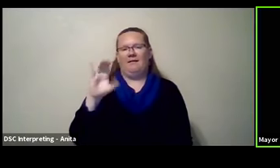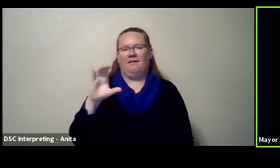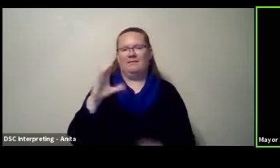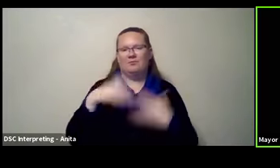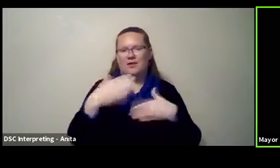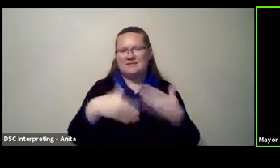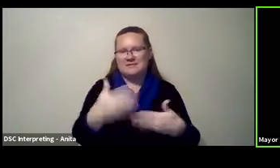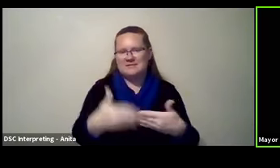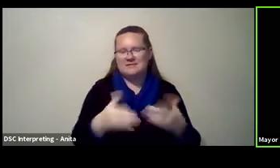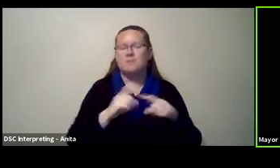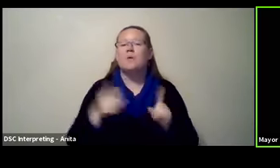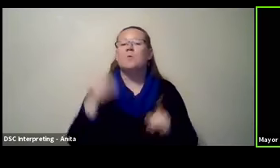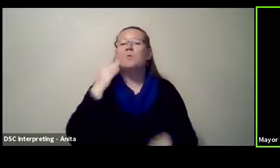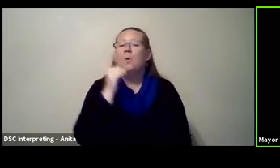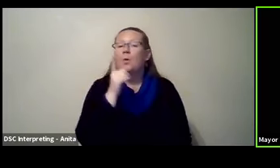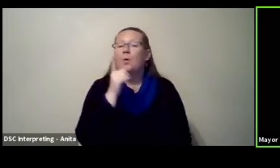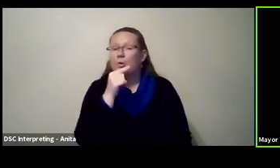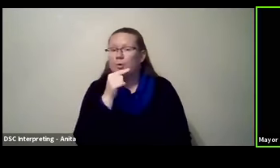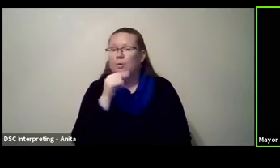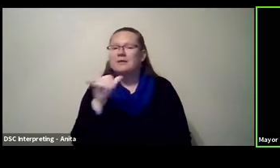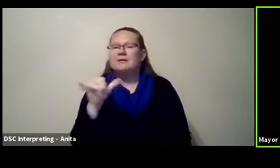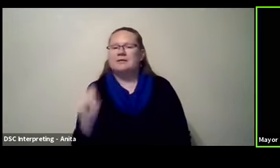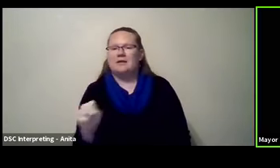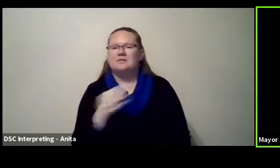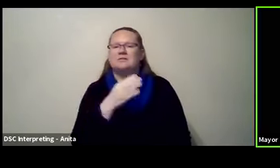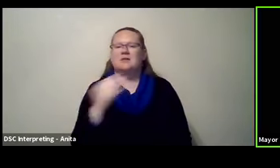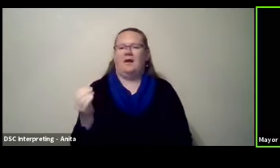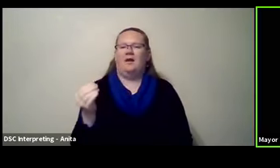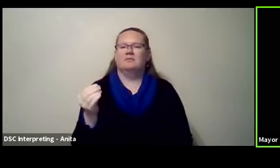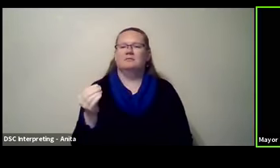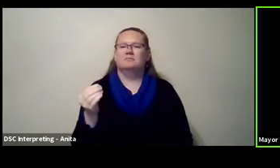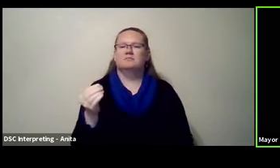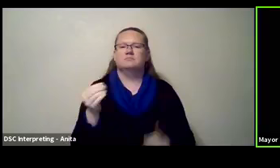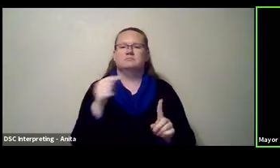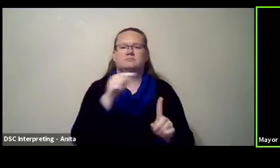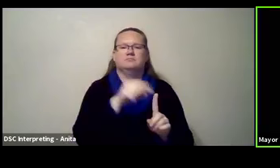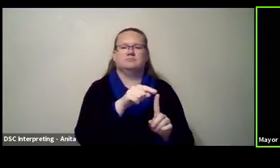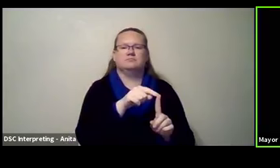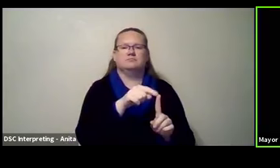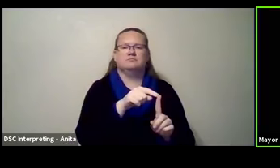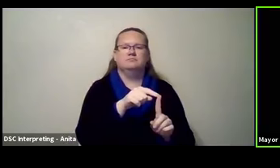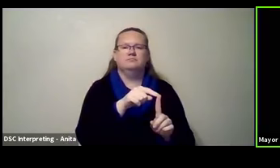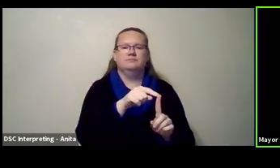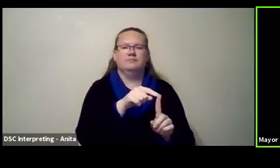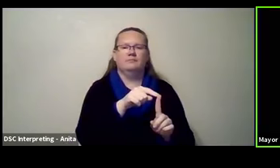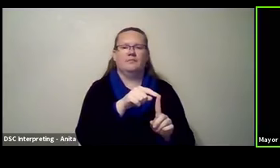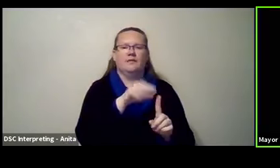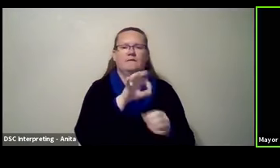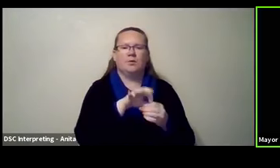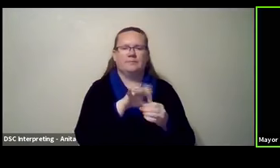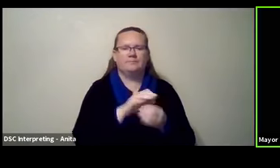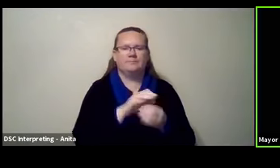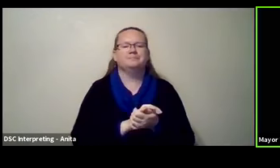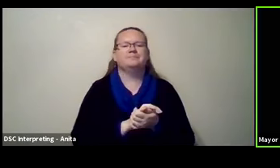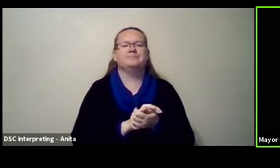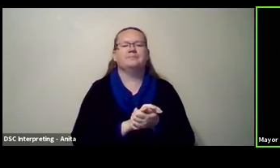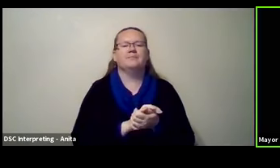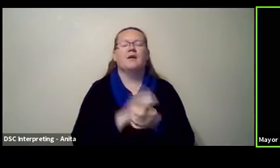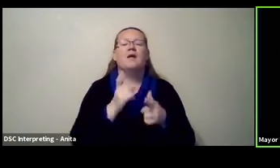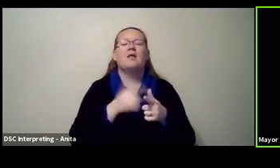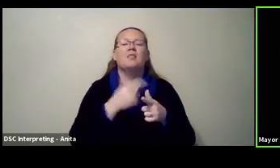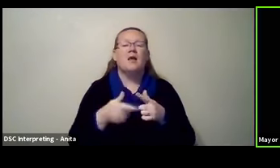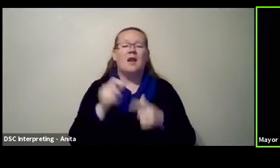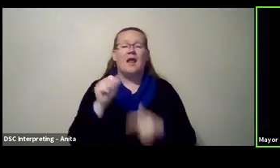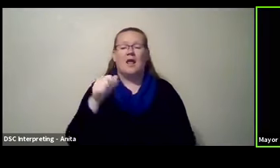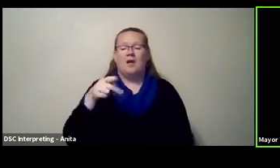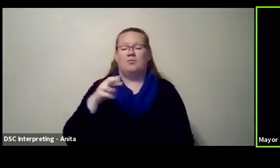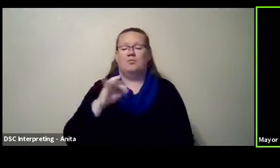their address was. That was fine up until, uh, April 28th. But then on April 28th, once the